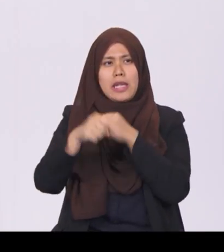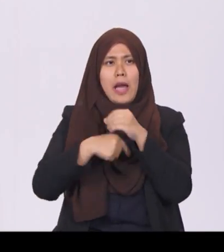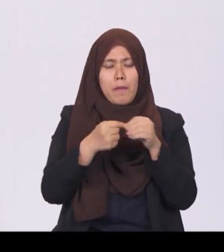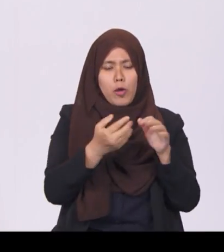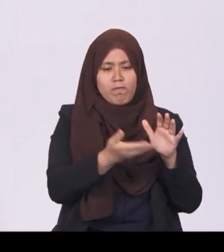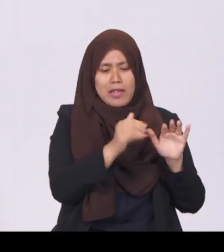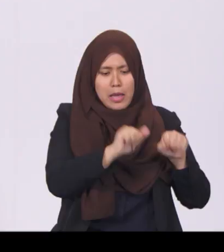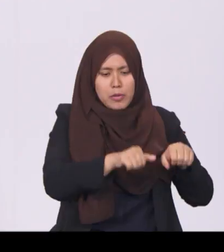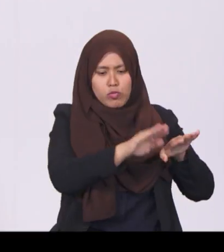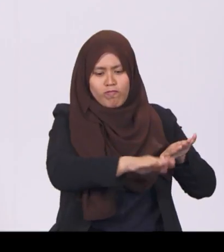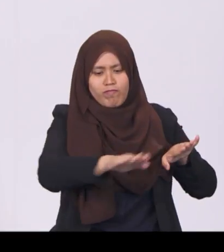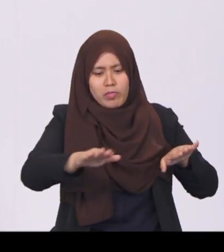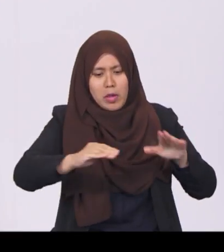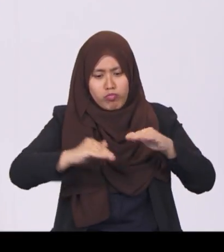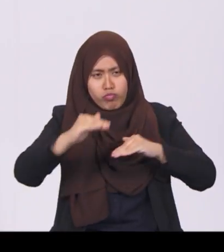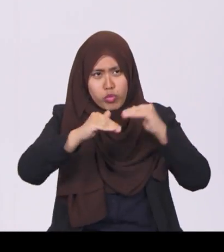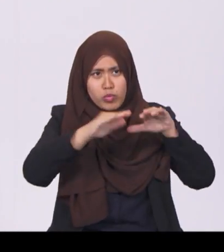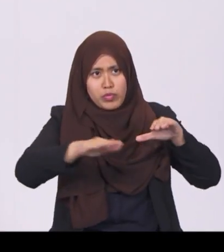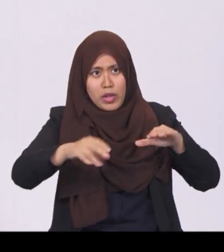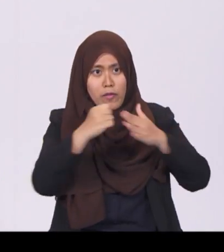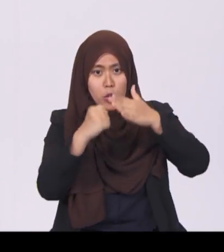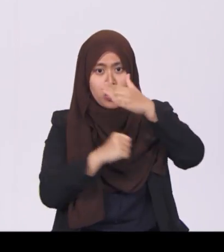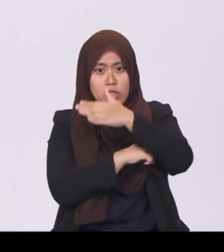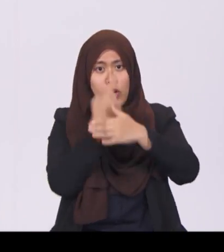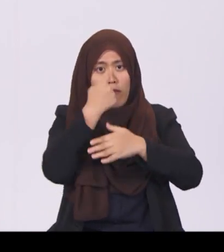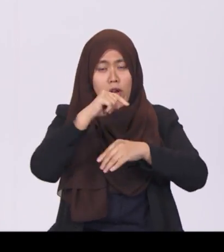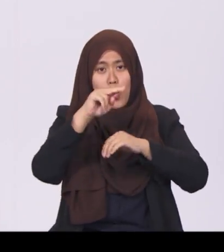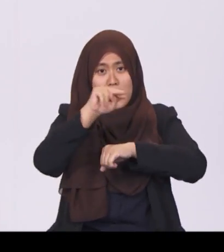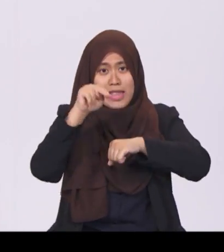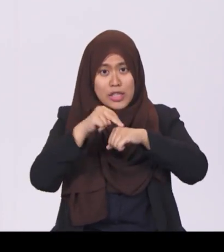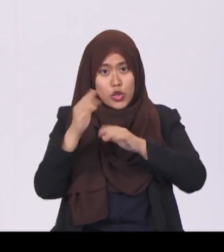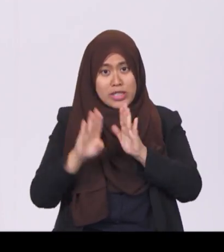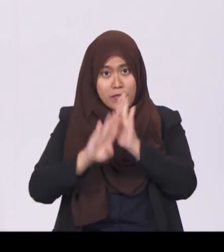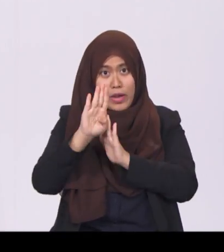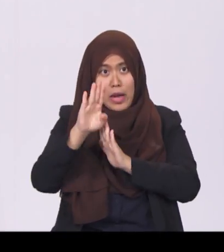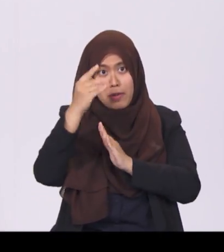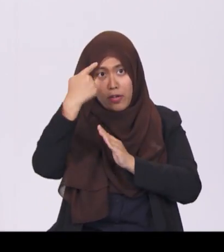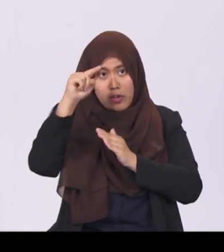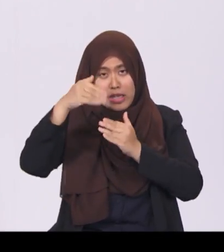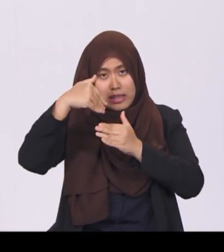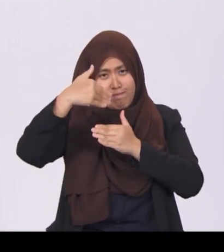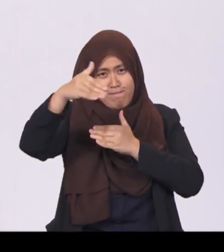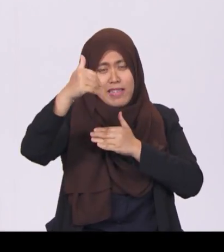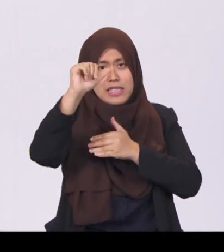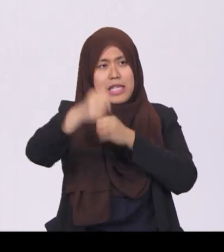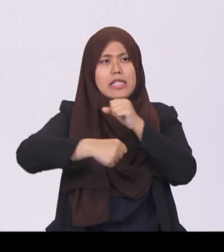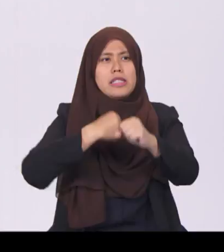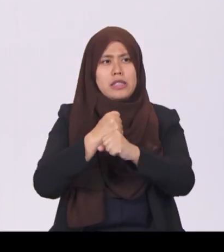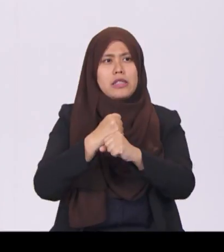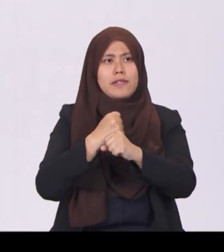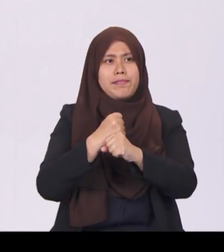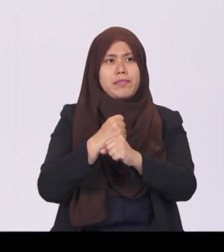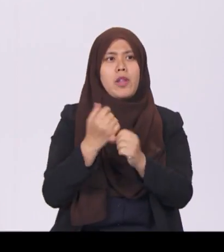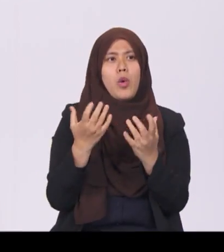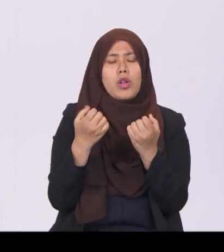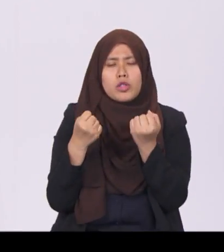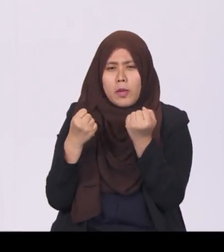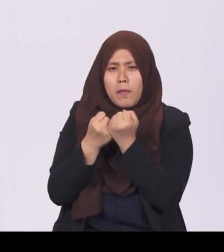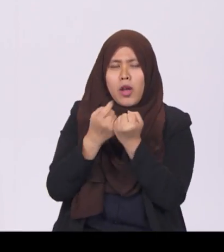for our nation's development in the next decade. It seeks to support our transformation into a